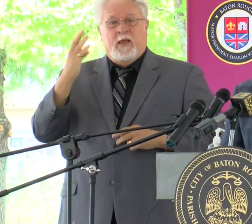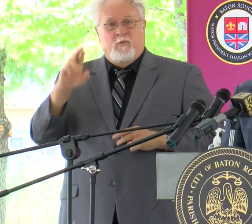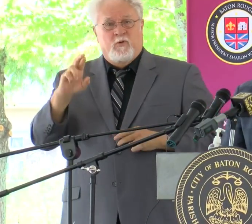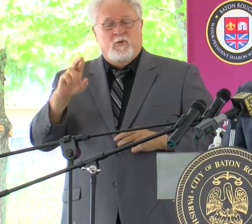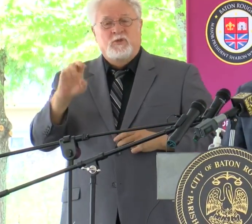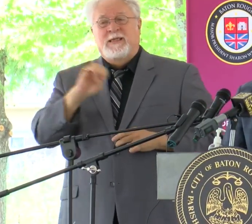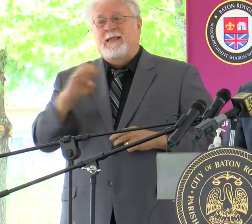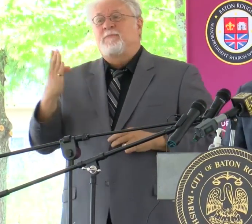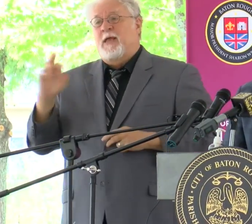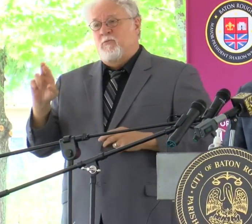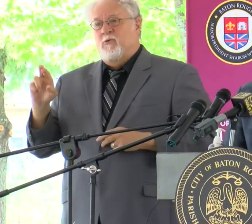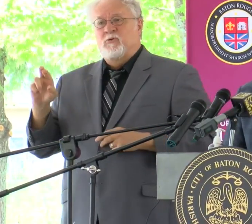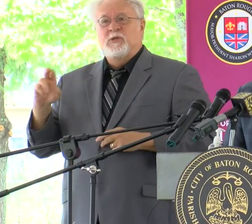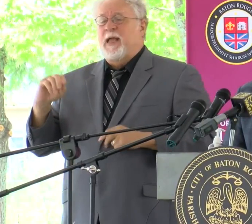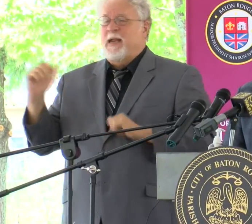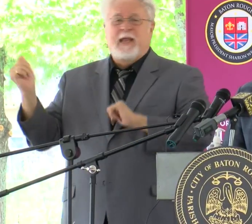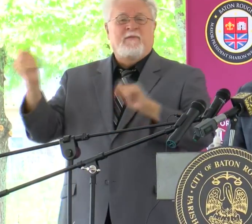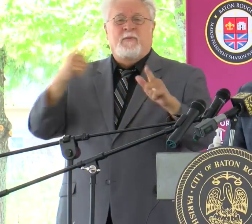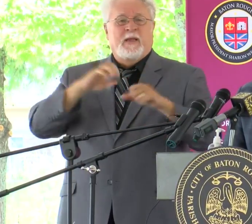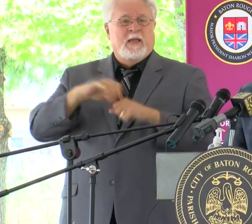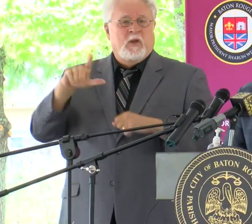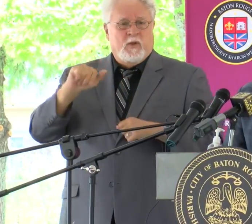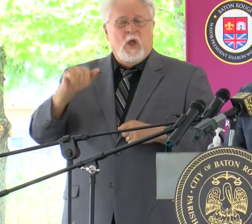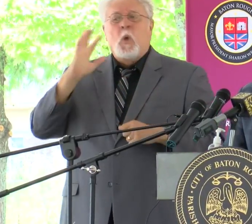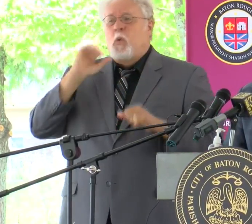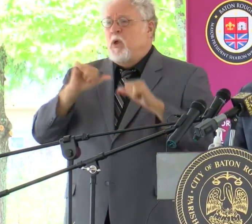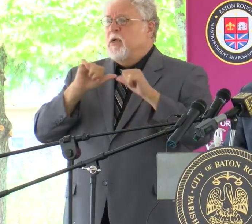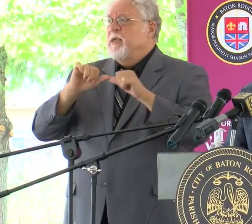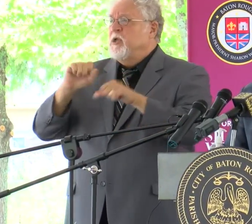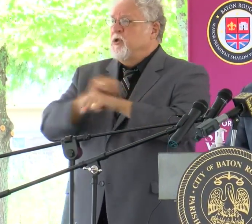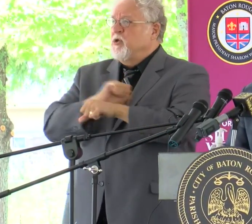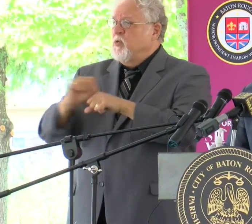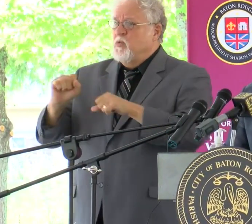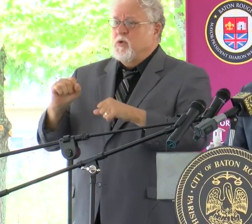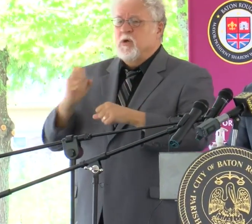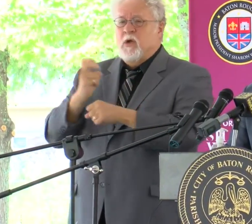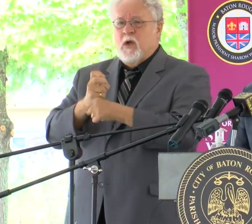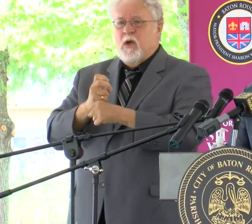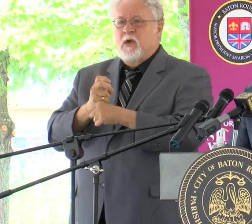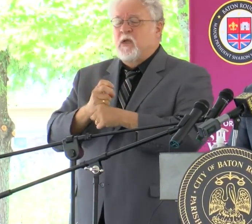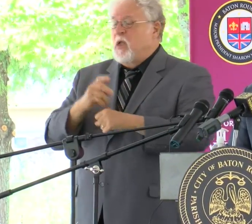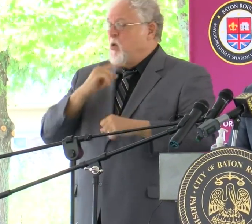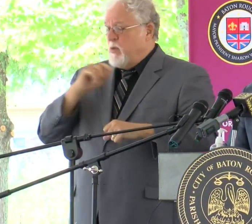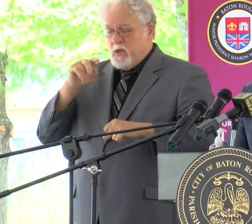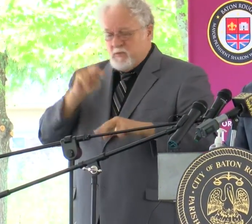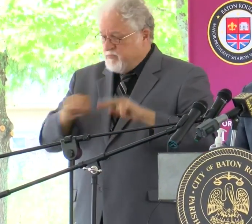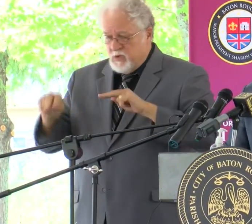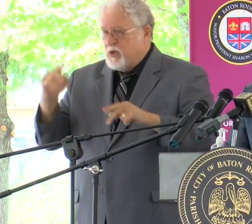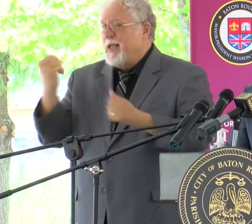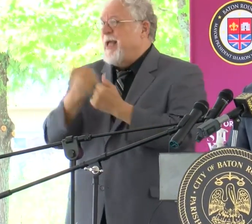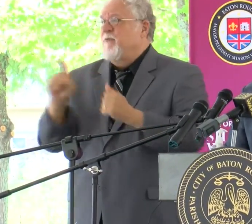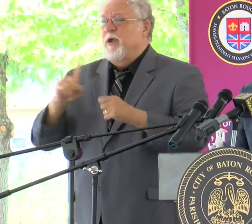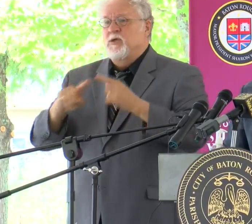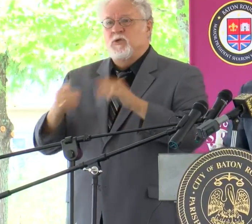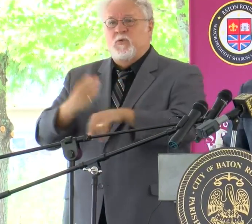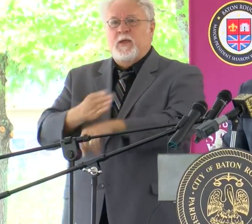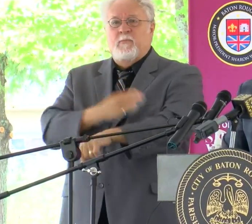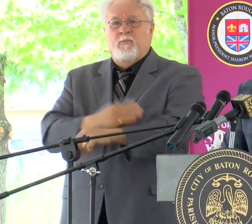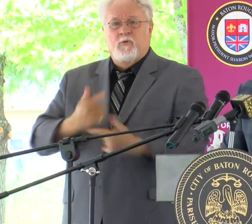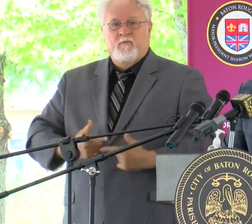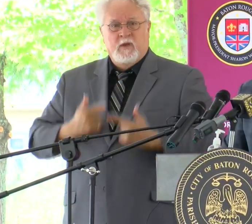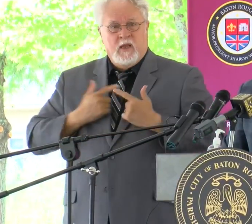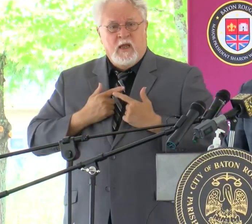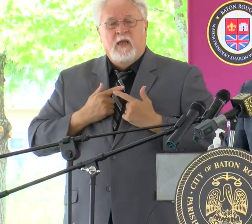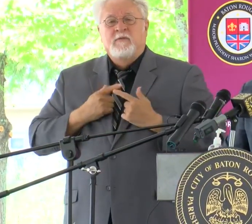to East Baton Rouge Parish, to everybody in Louisiana. We're going to continue to work tirelessly. We will leave no stone unturned to improve lives as it